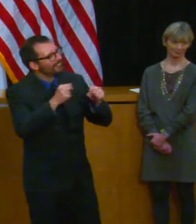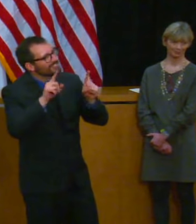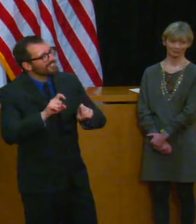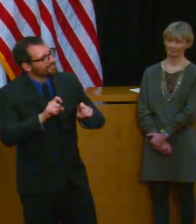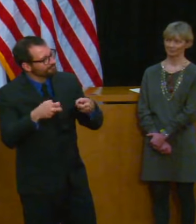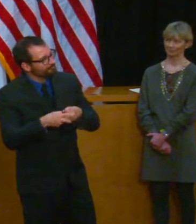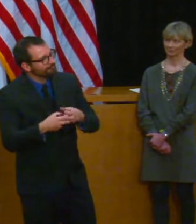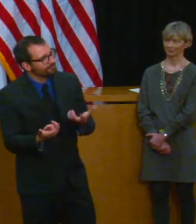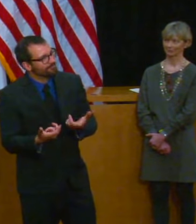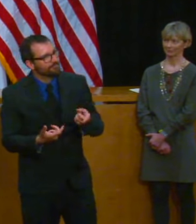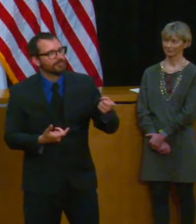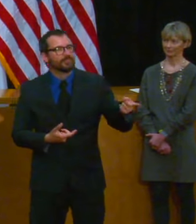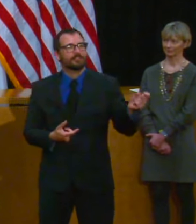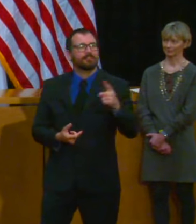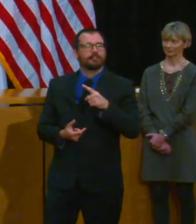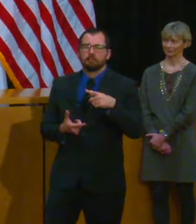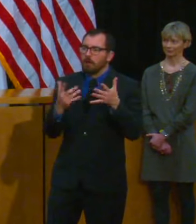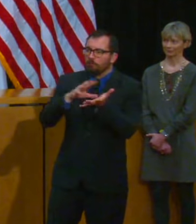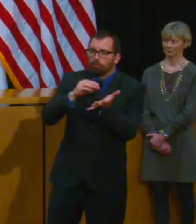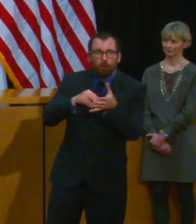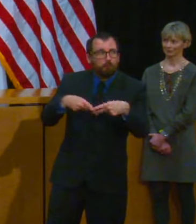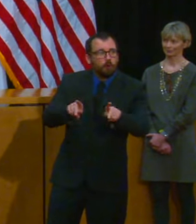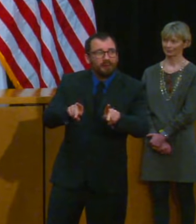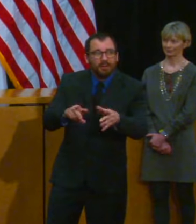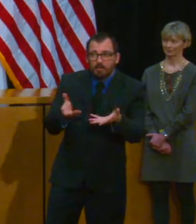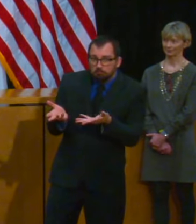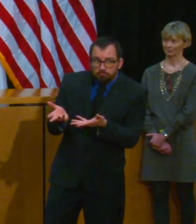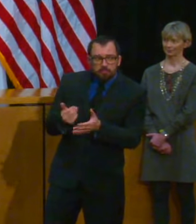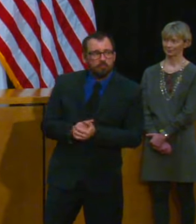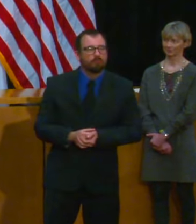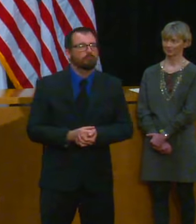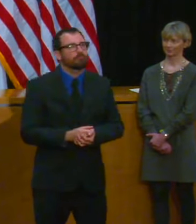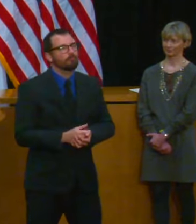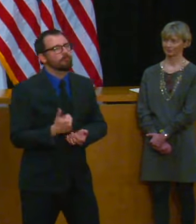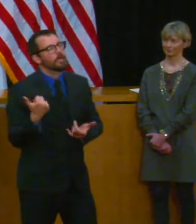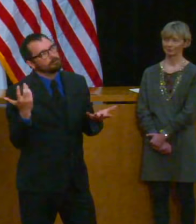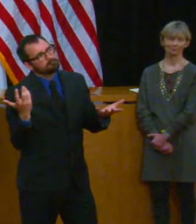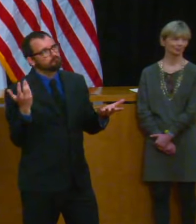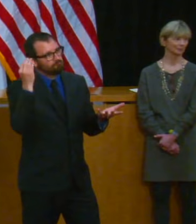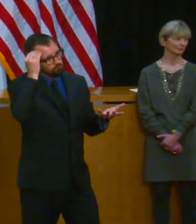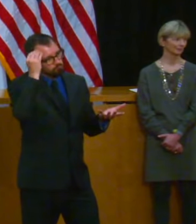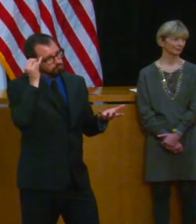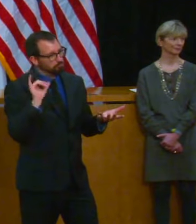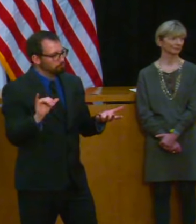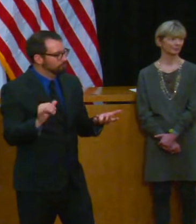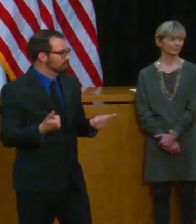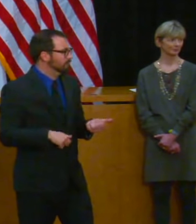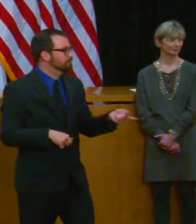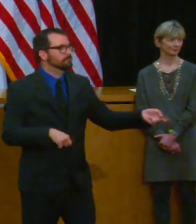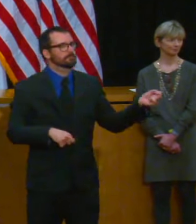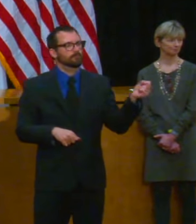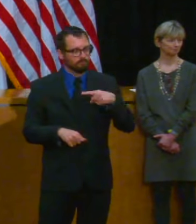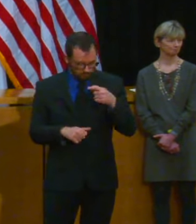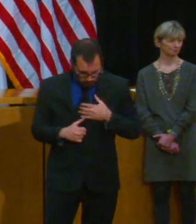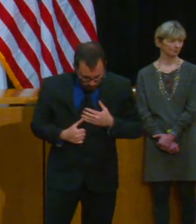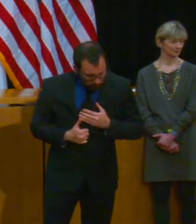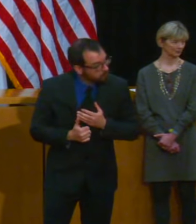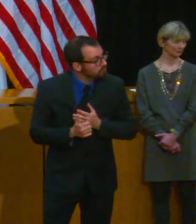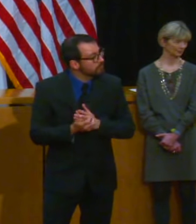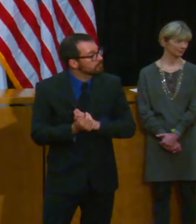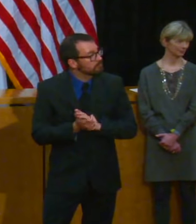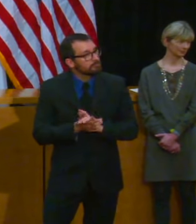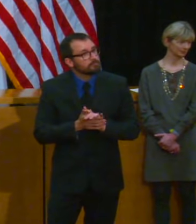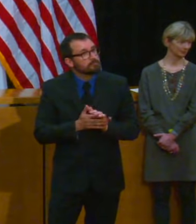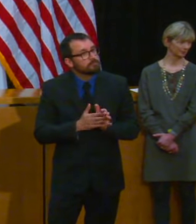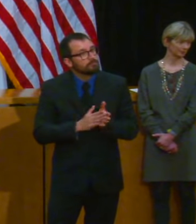Yeah Governor, you've mentioned we've hit a plateau, right? But there was a doctor who told us